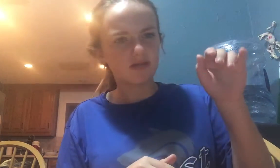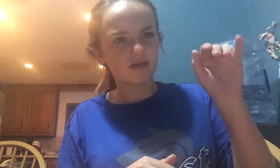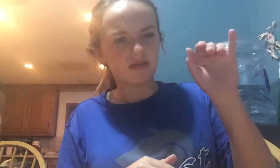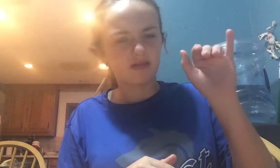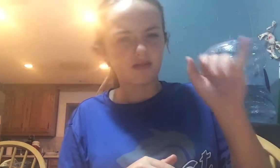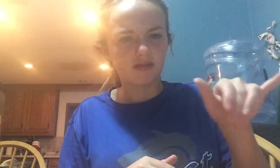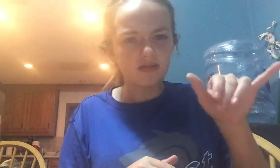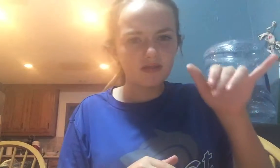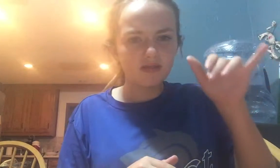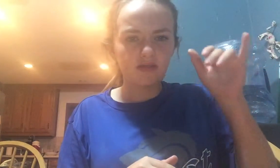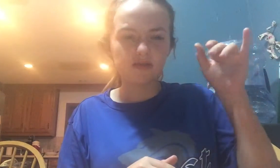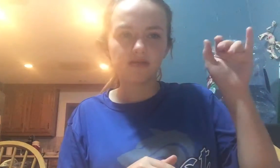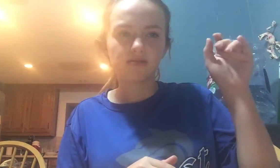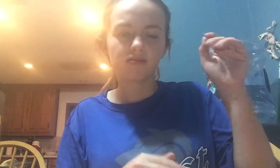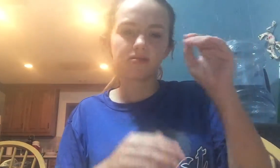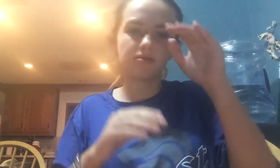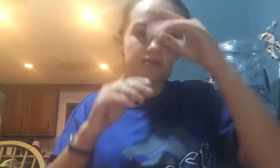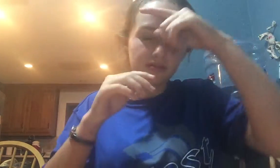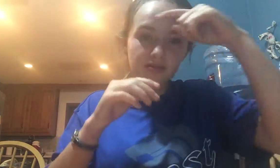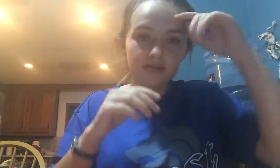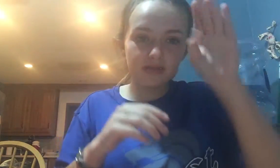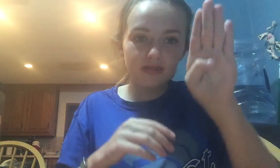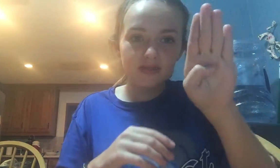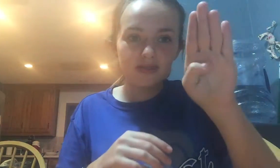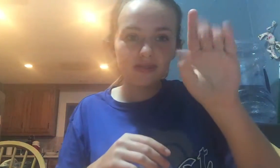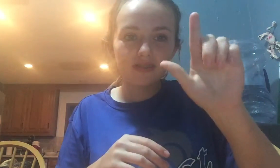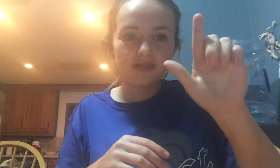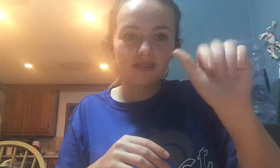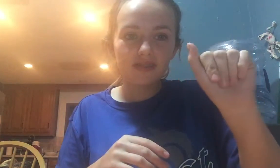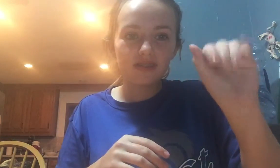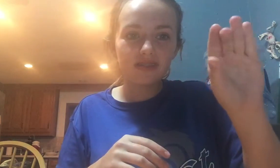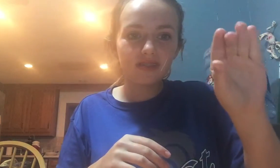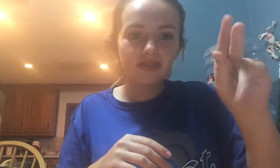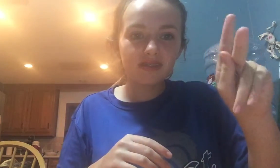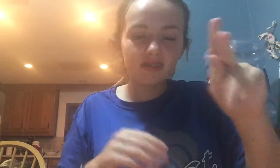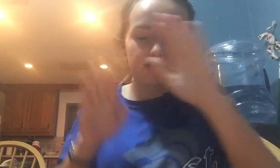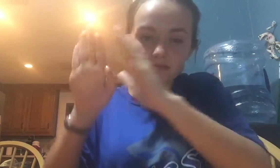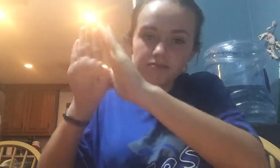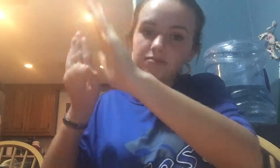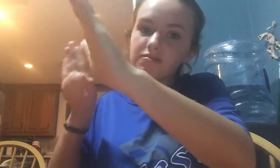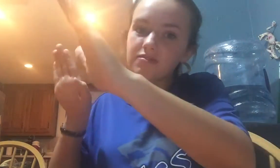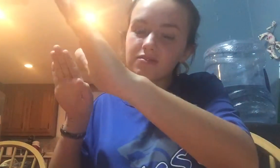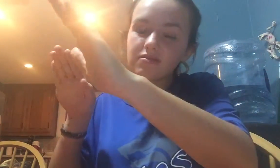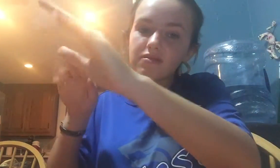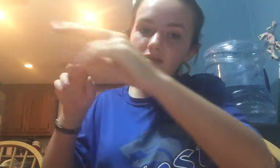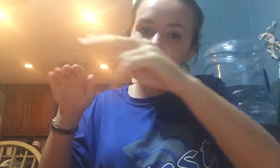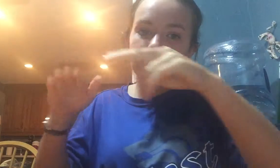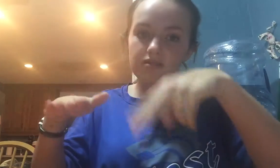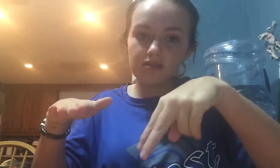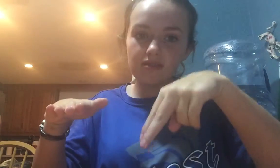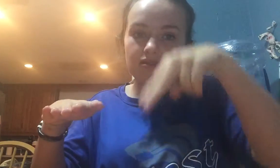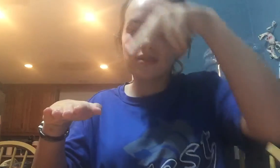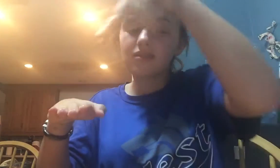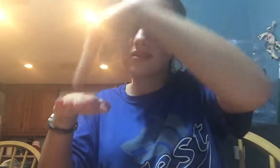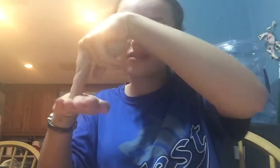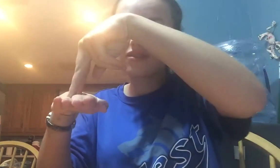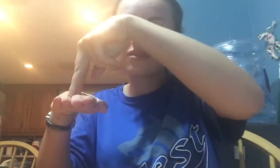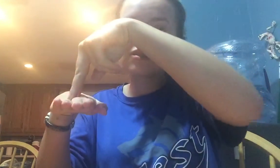Also, for her blackboard, she had another wooden box that she would stand on. If you push